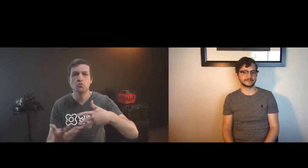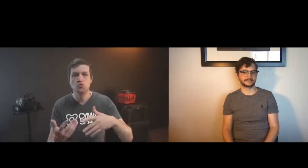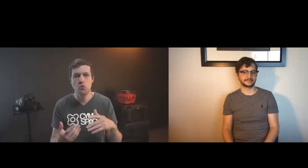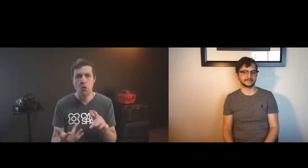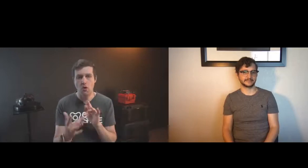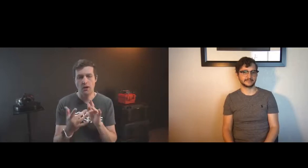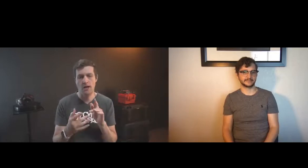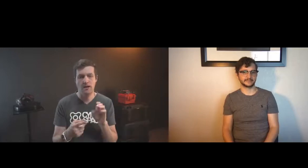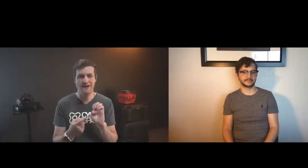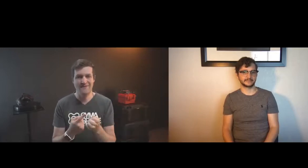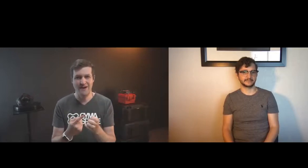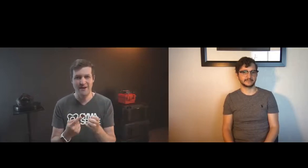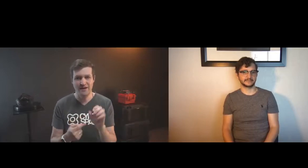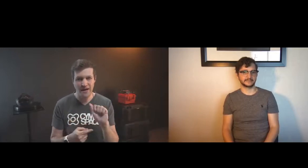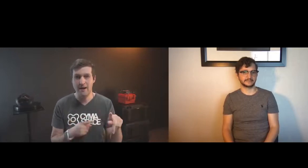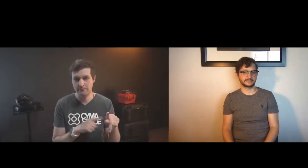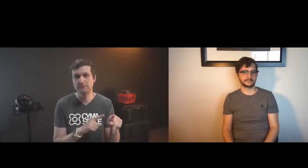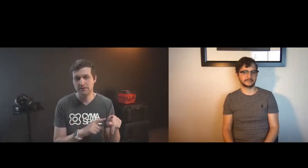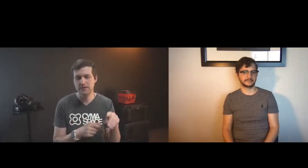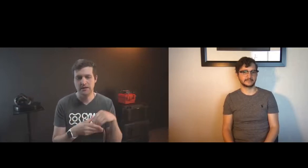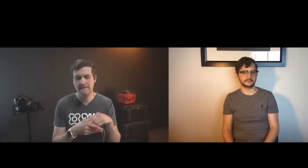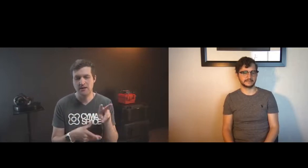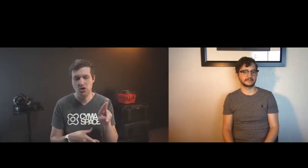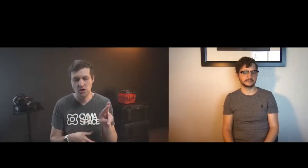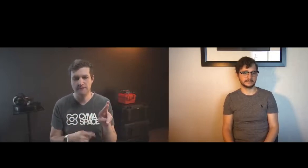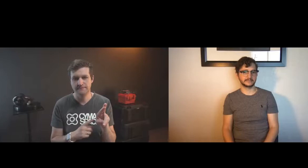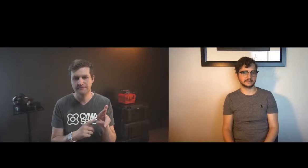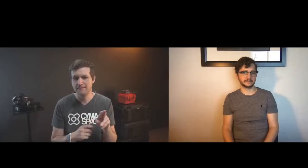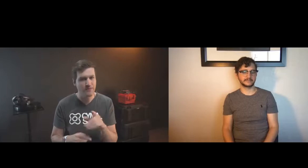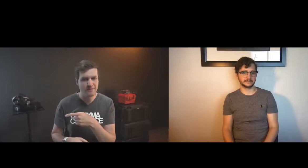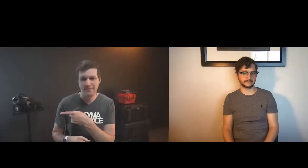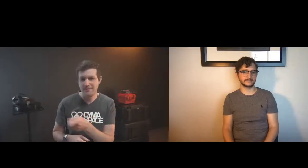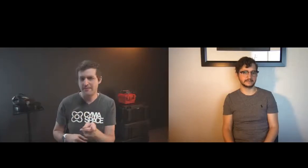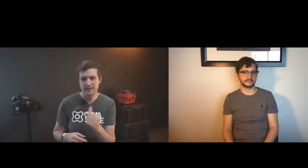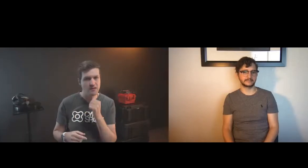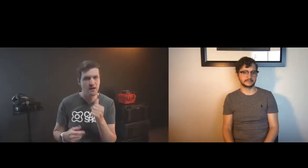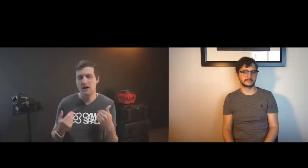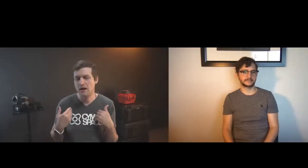those are the social online environments